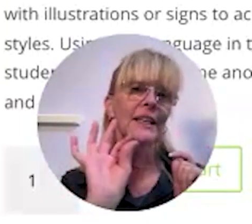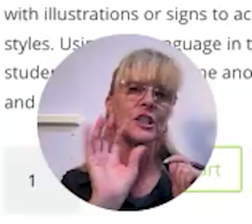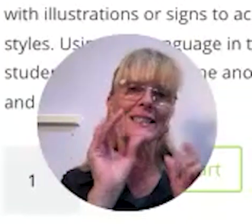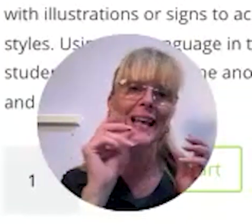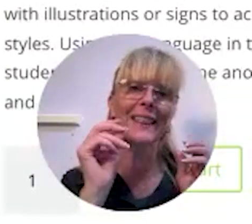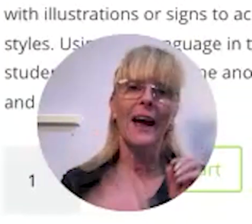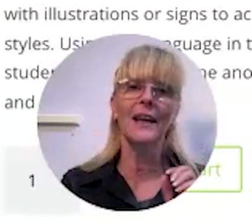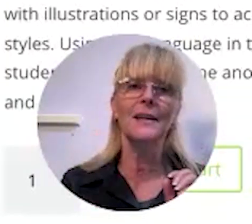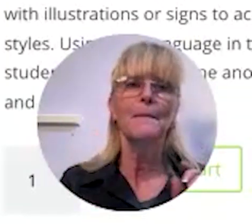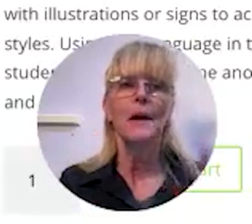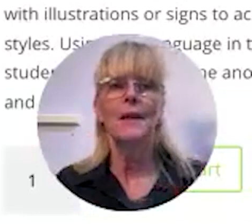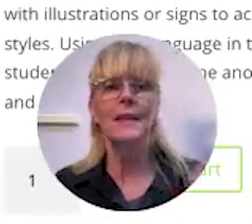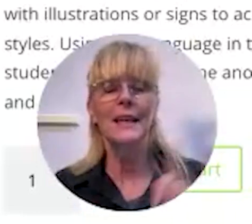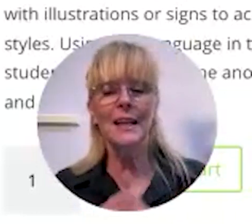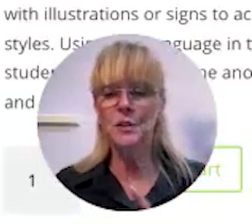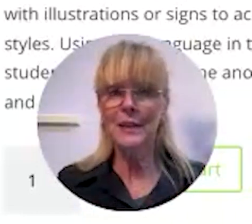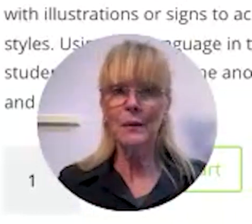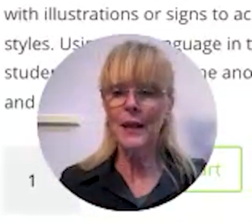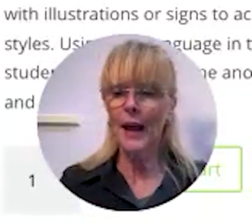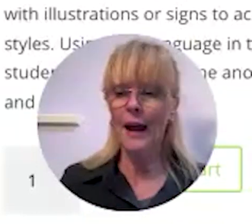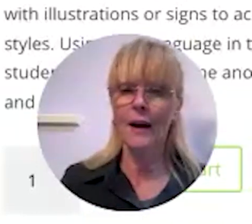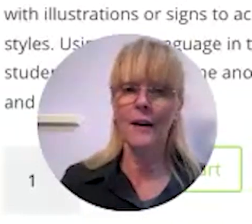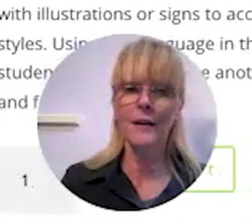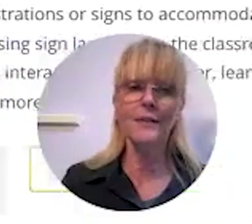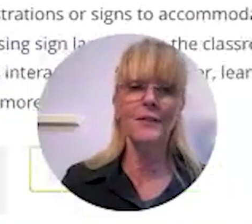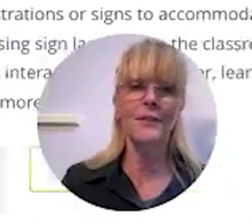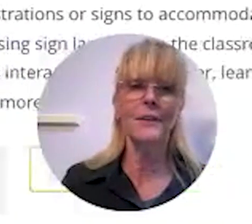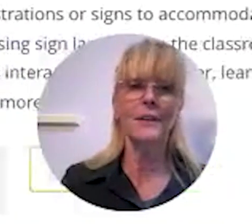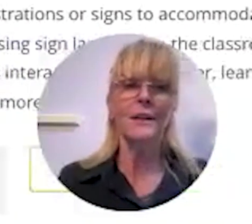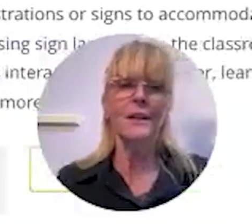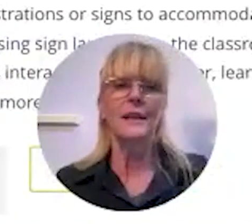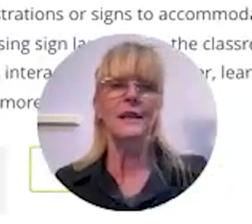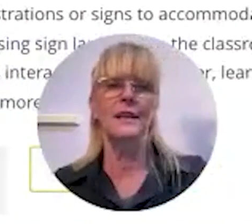able to find it just like that the next one that we have